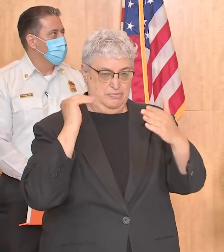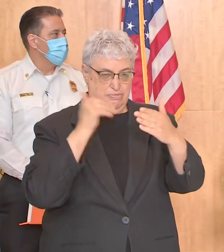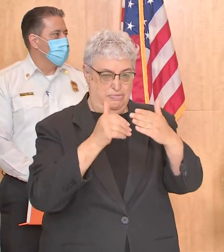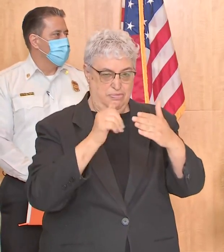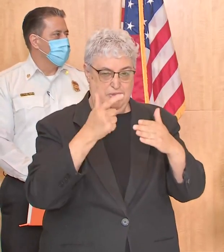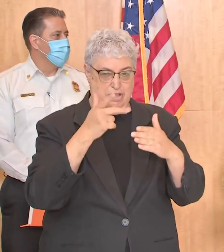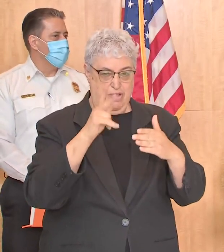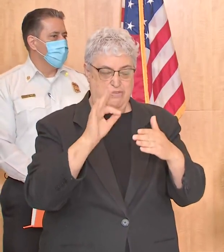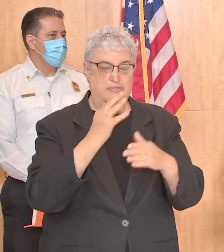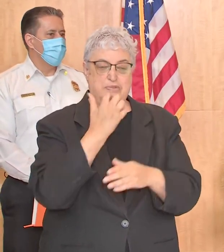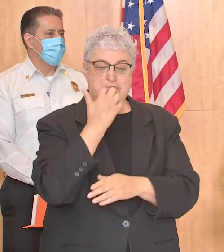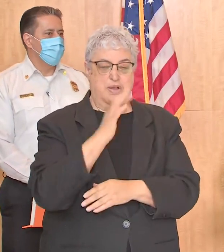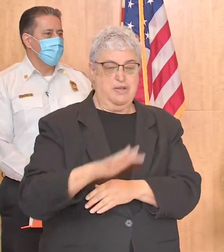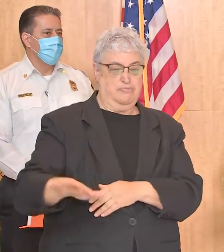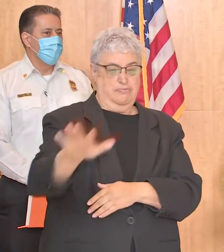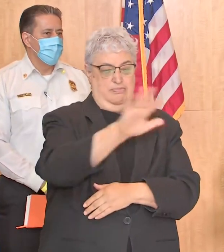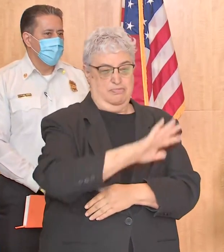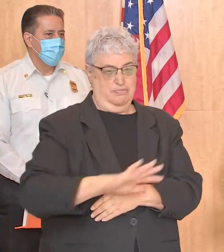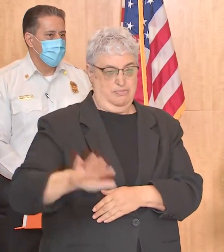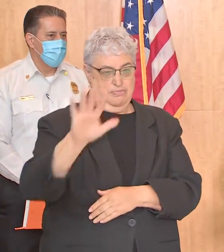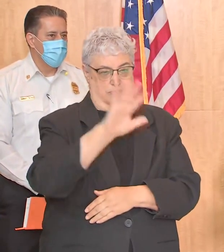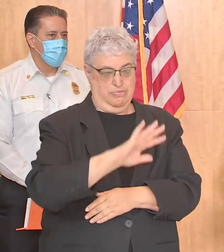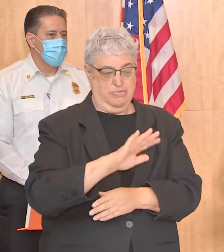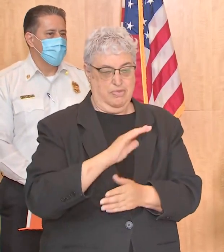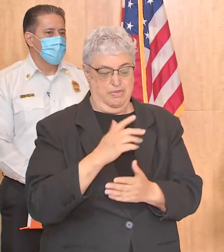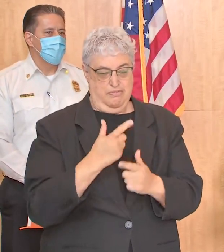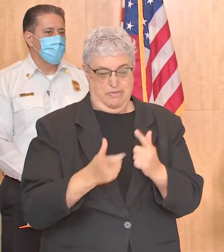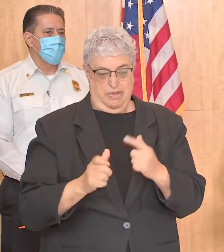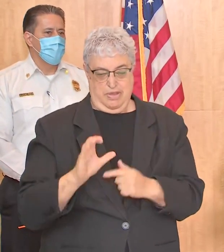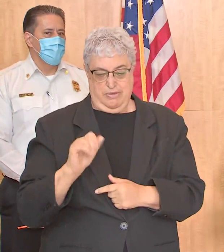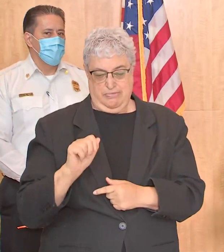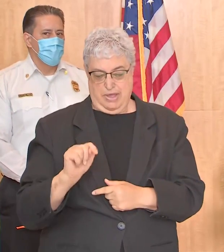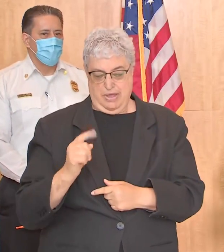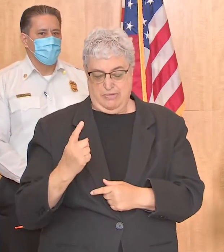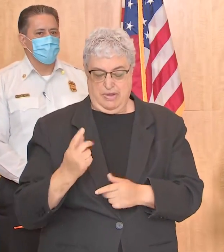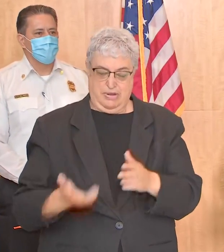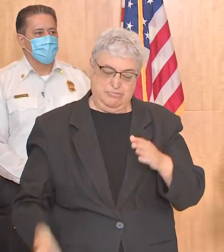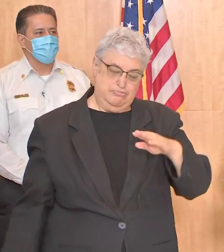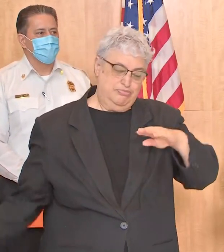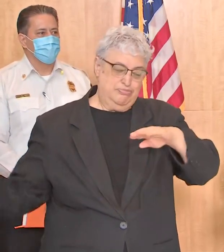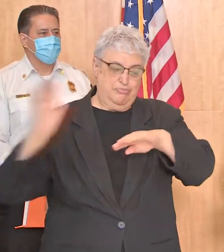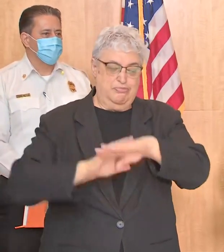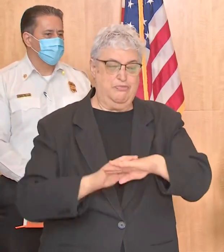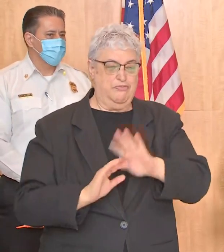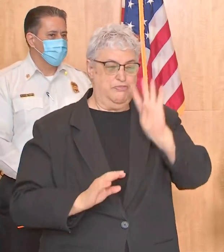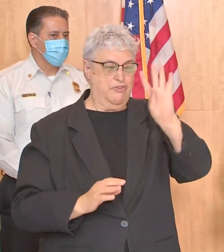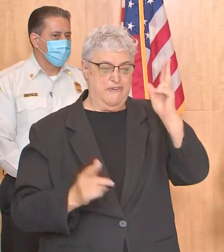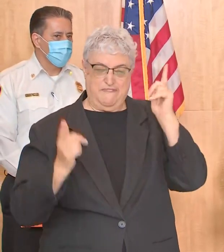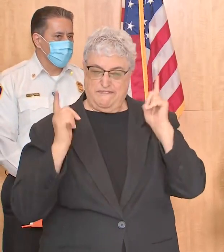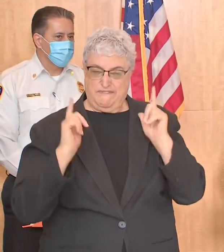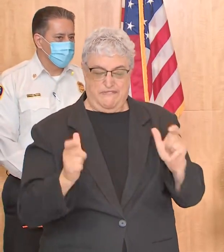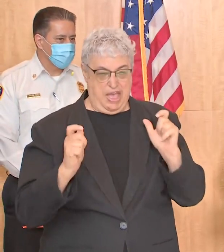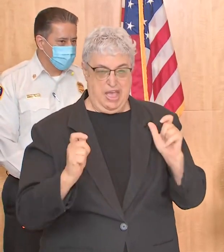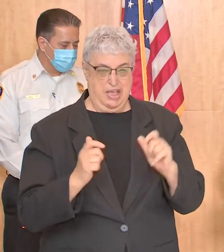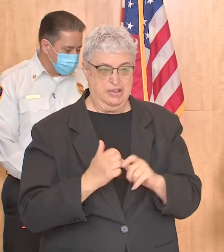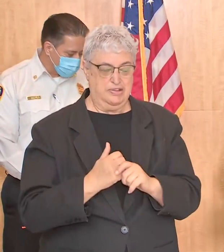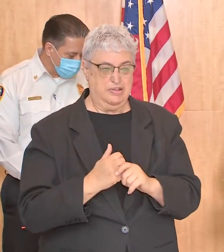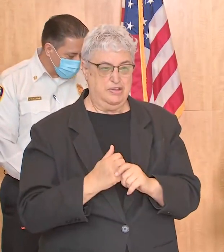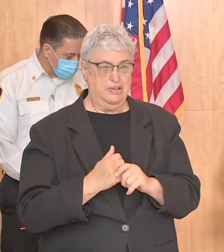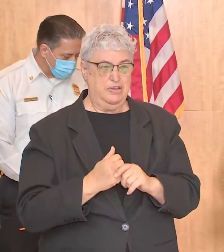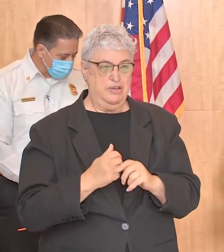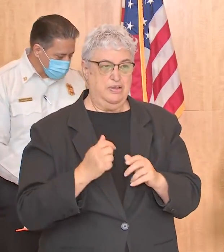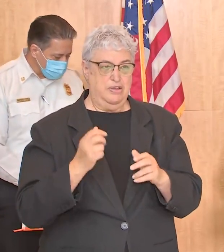Gulf into these warm hot waters literally can go from a category 1 to a category 4 which makes it more